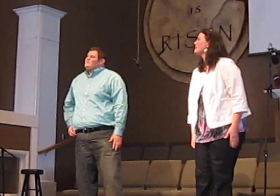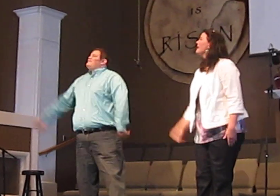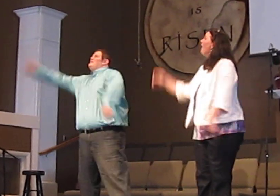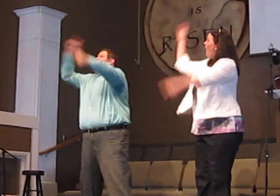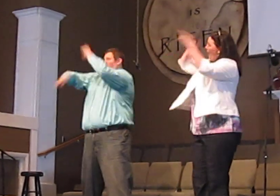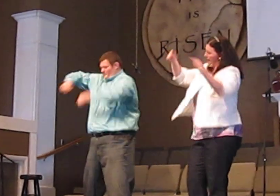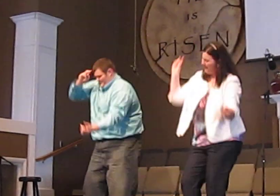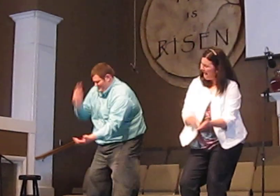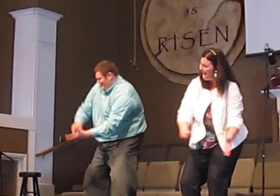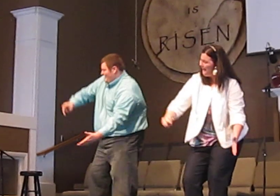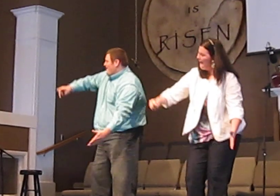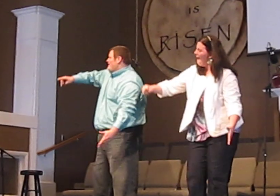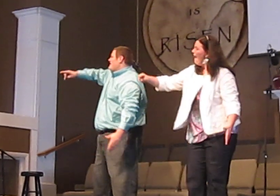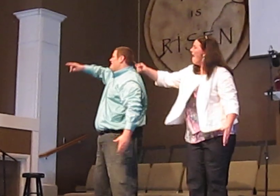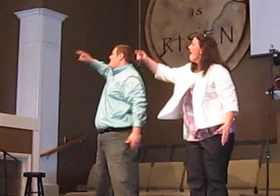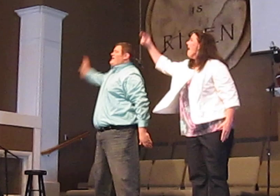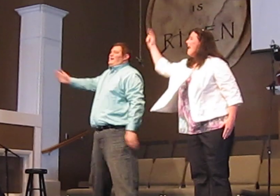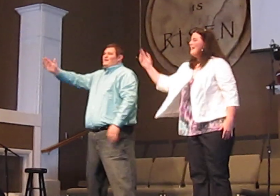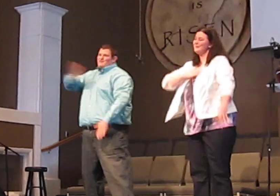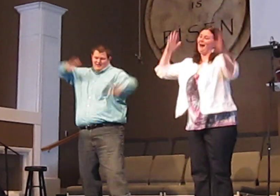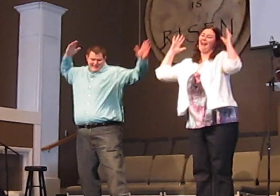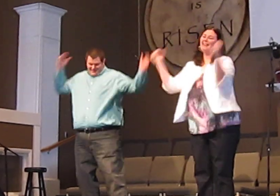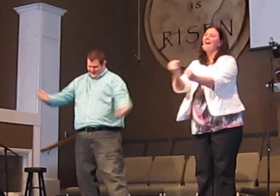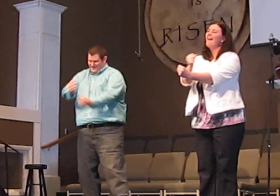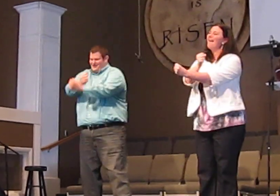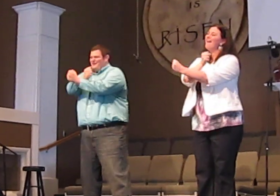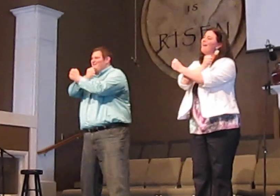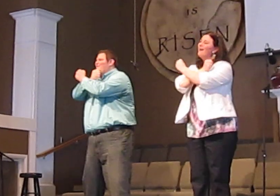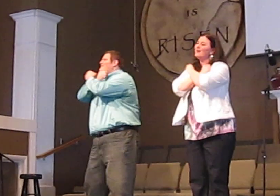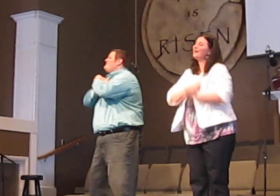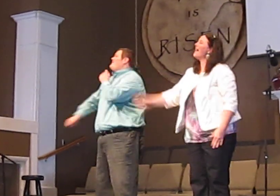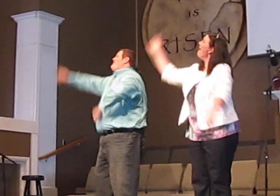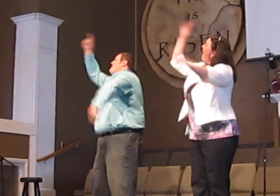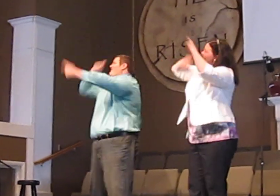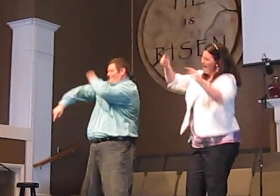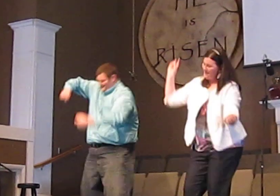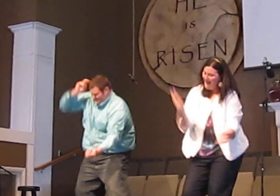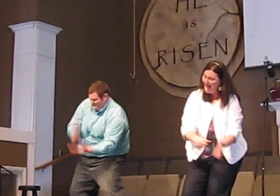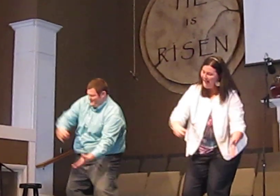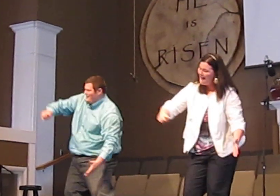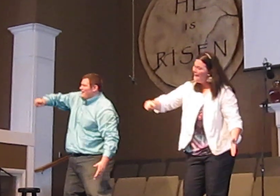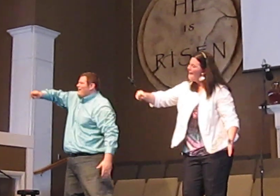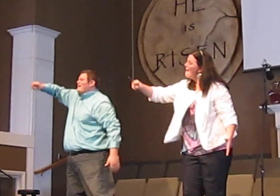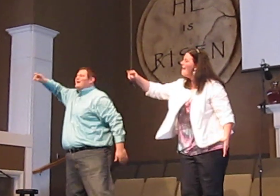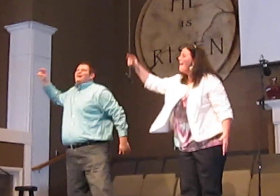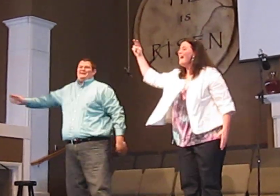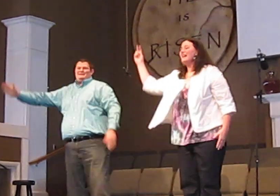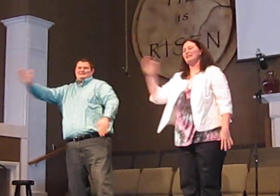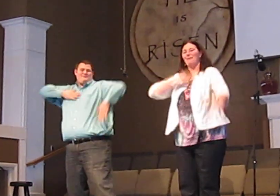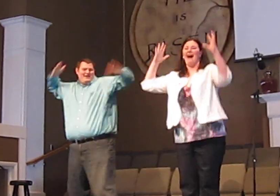The words of creation have so loud and